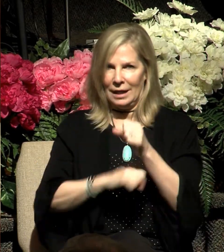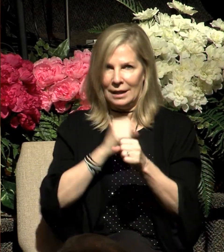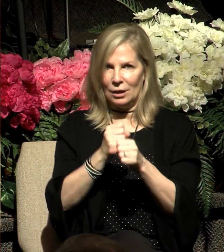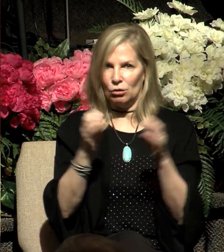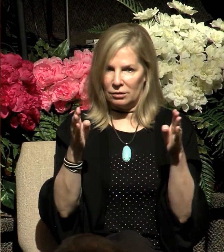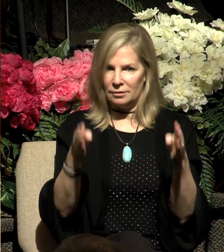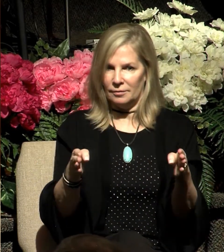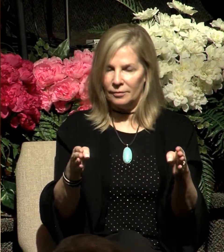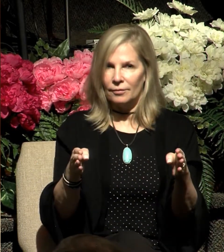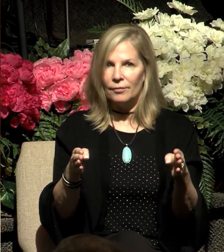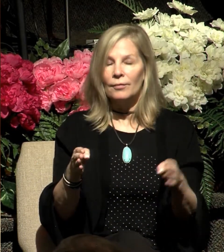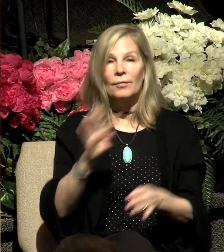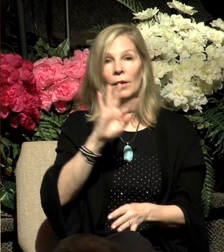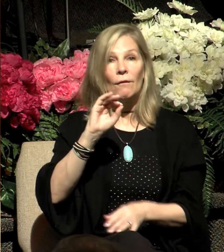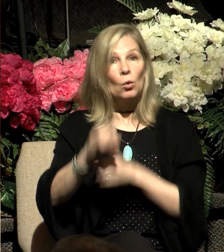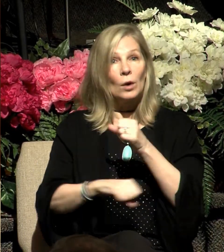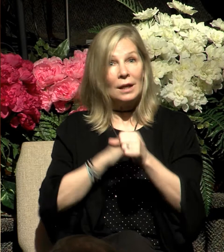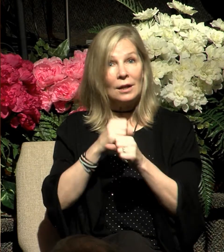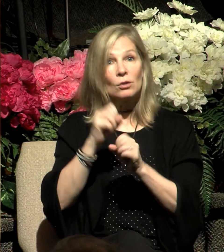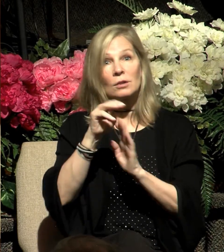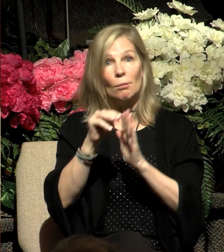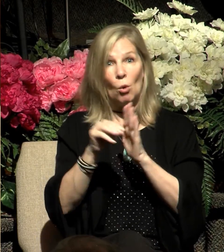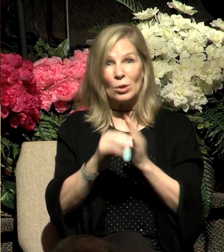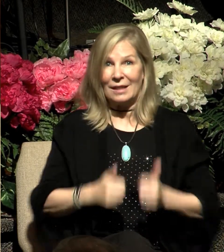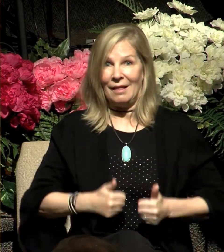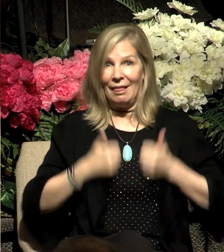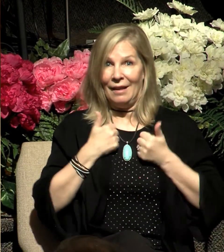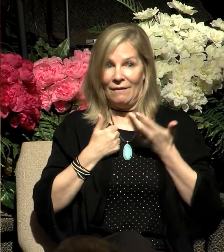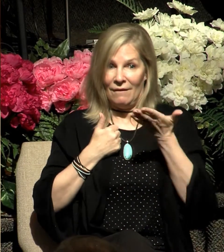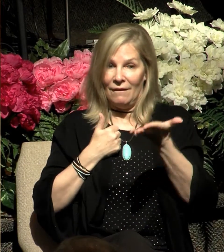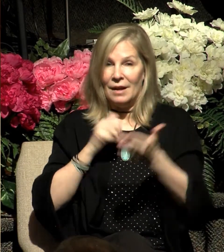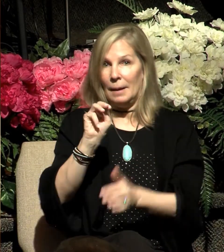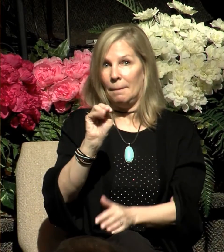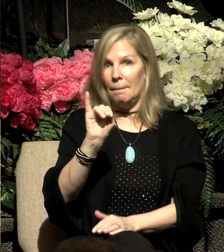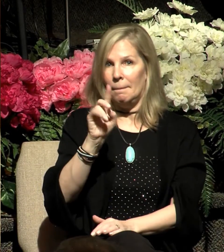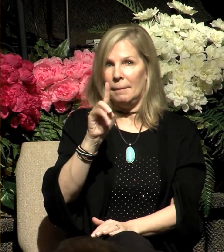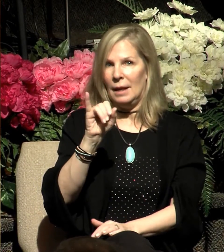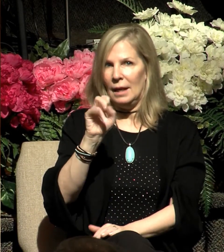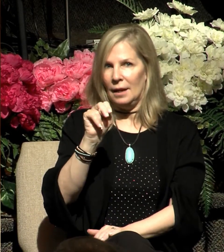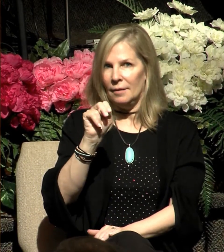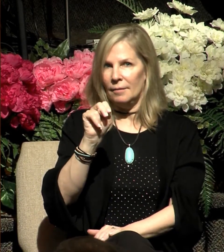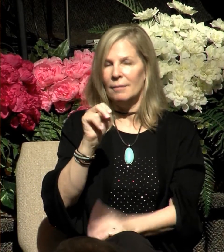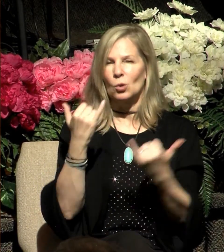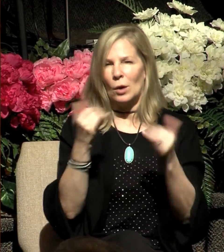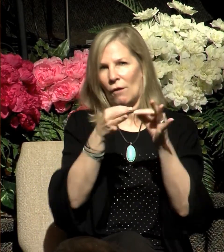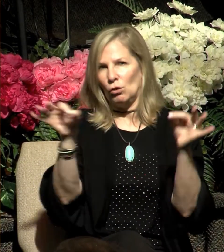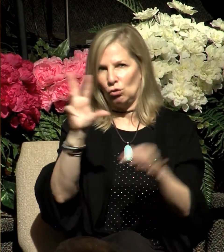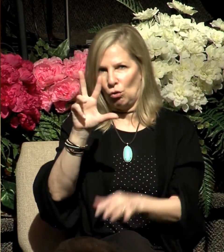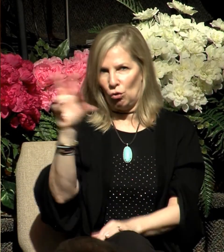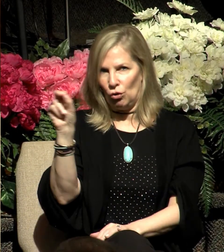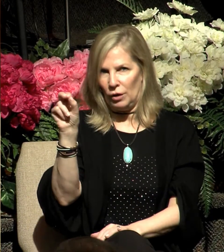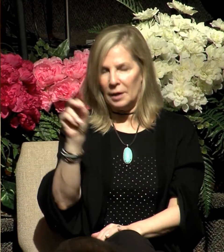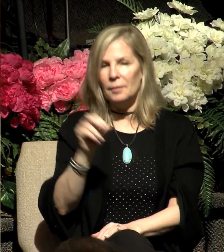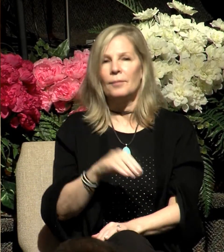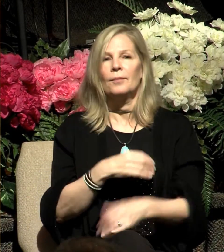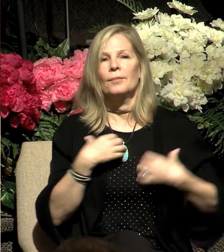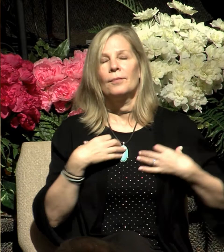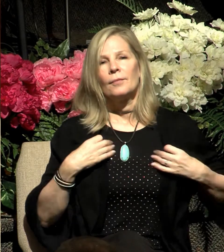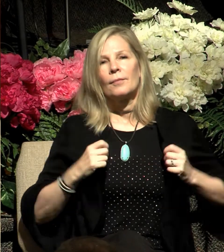40 years that Moses spent in Midian. So, we move on to that, verse 30. After 40 years had